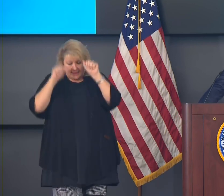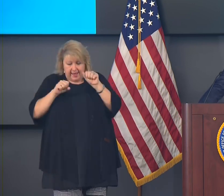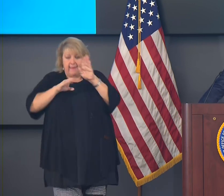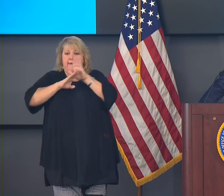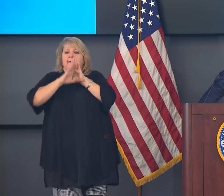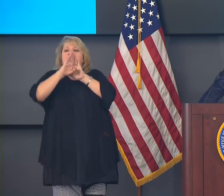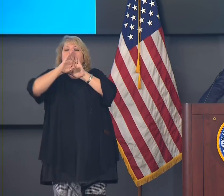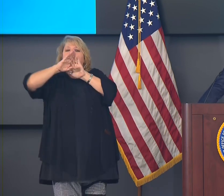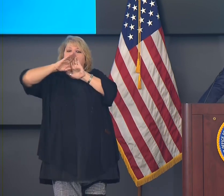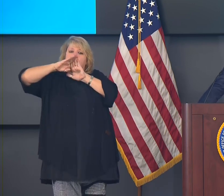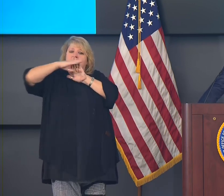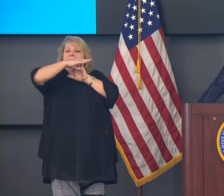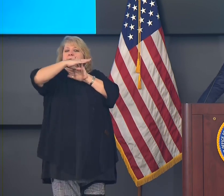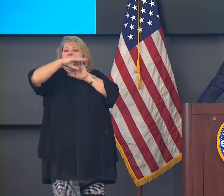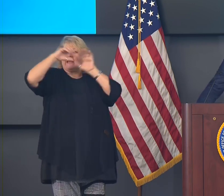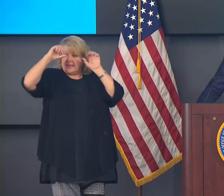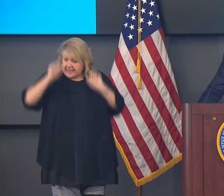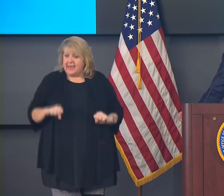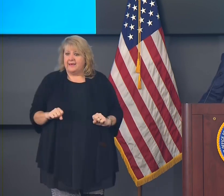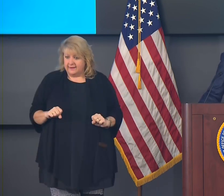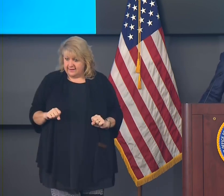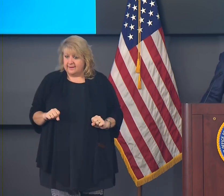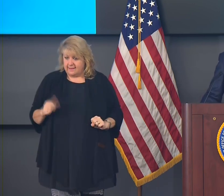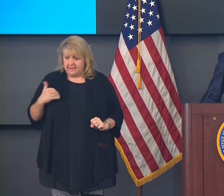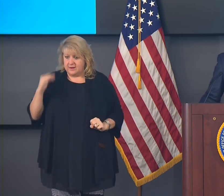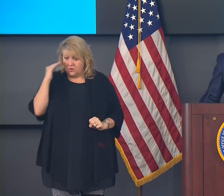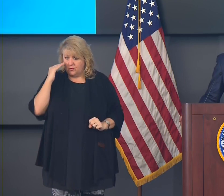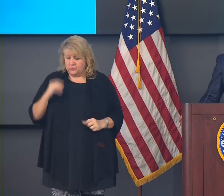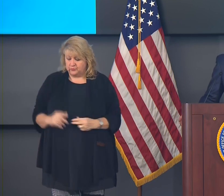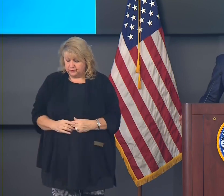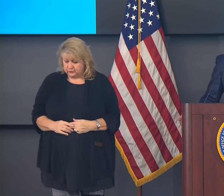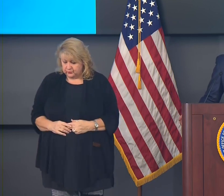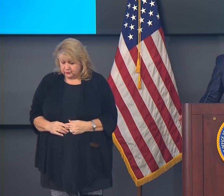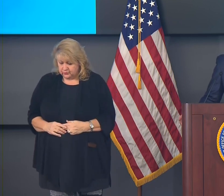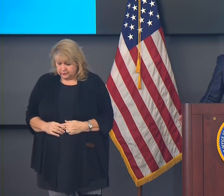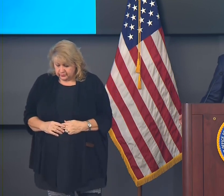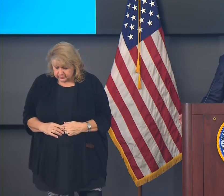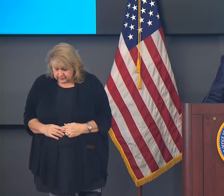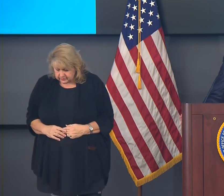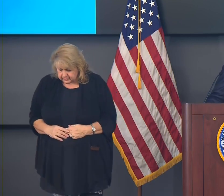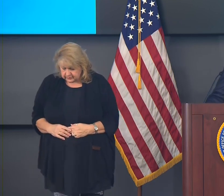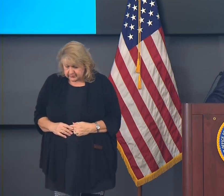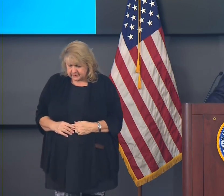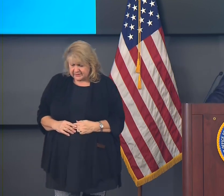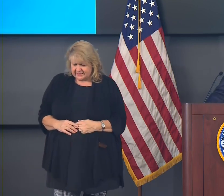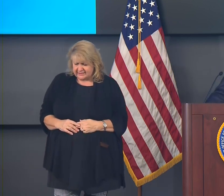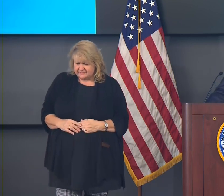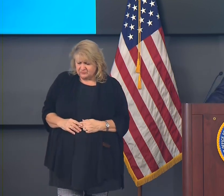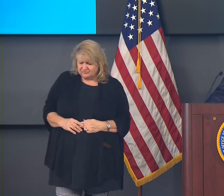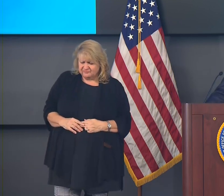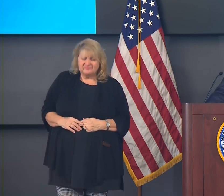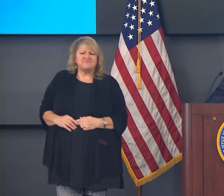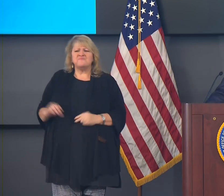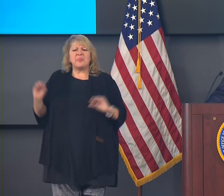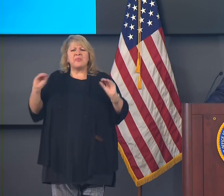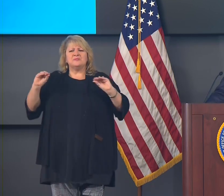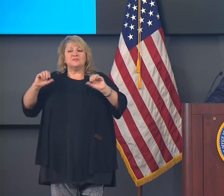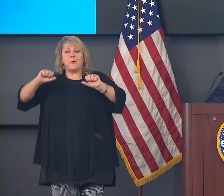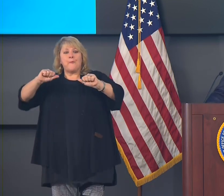what I know. There are no magic tricks to be worked here.